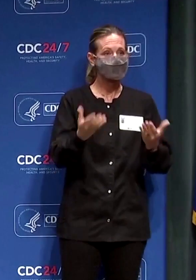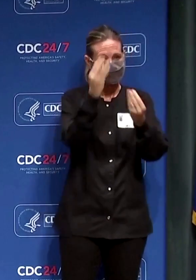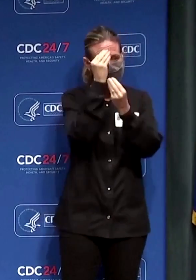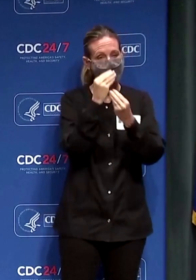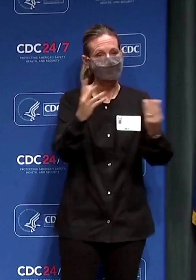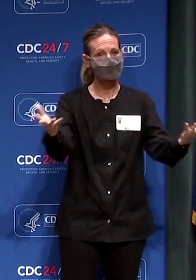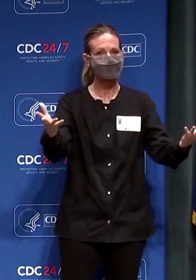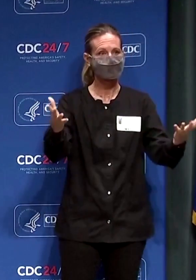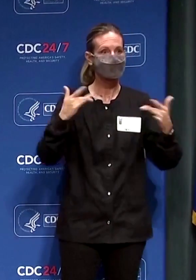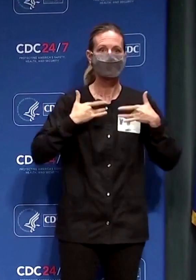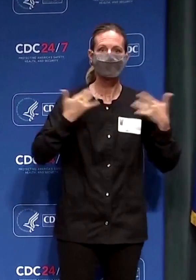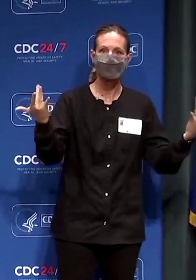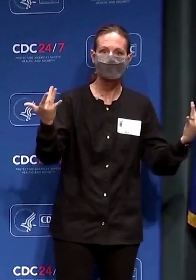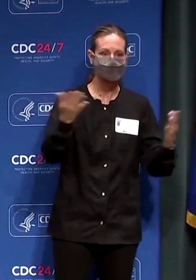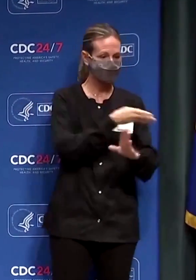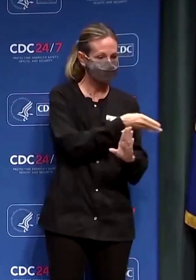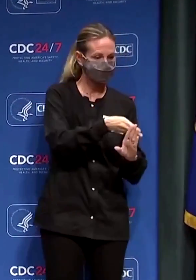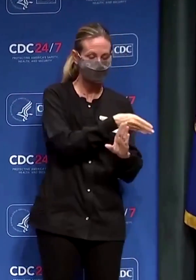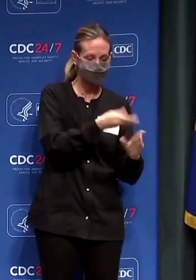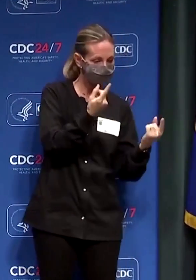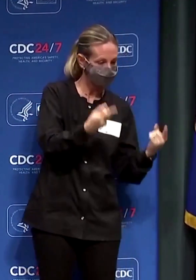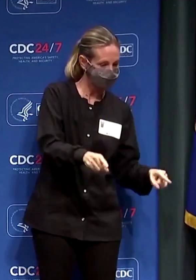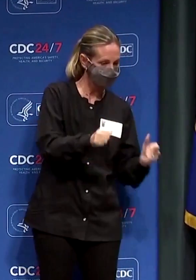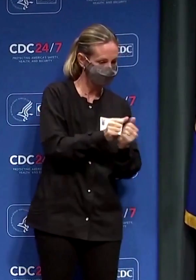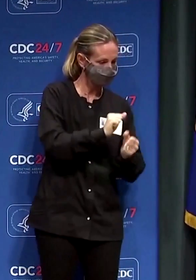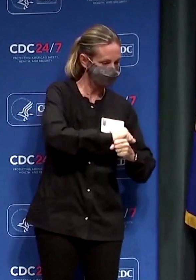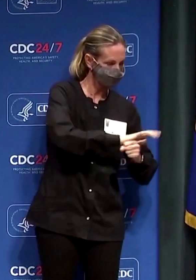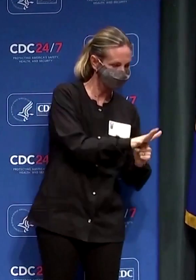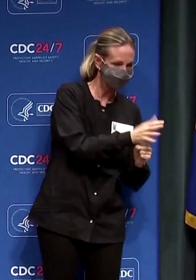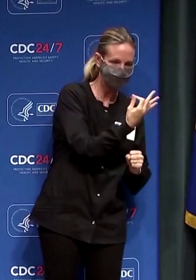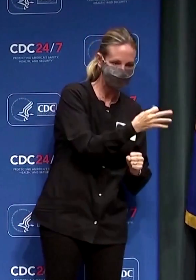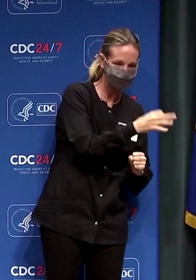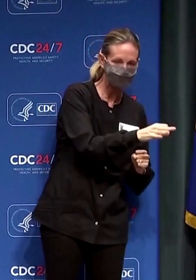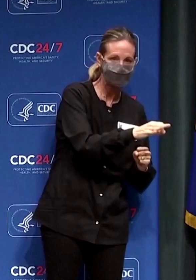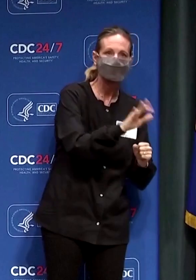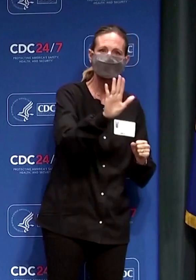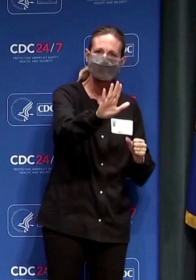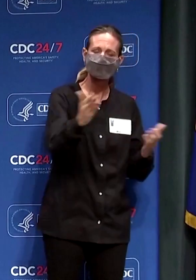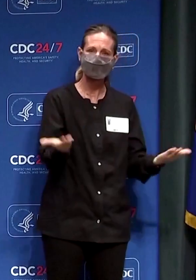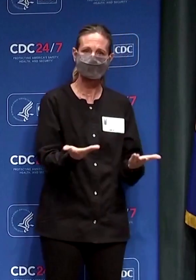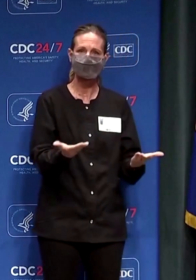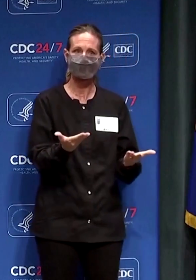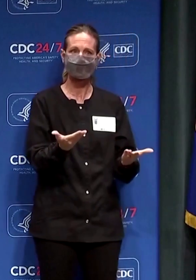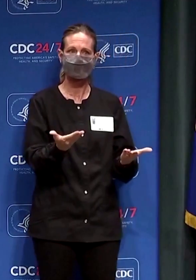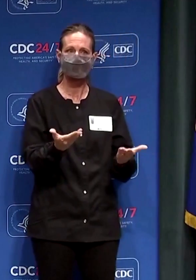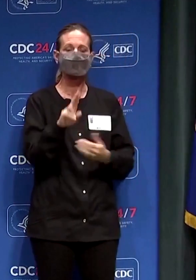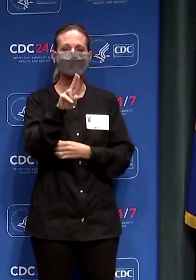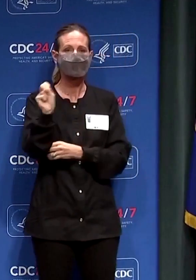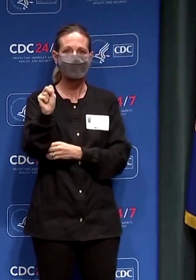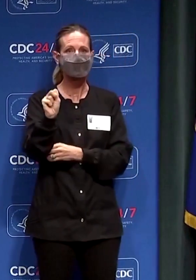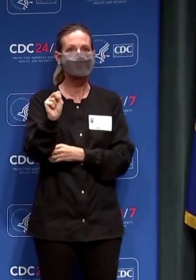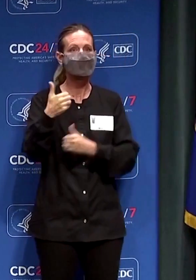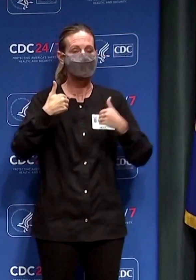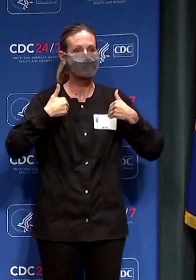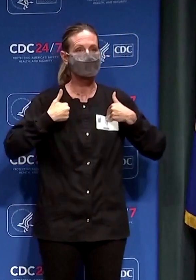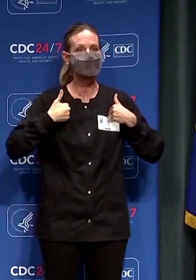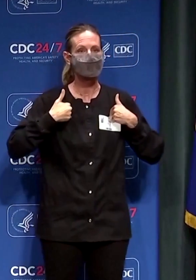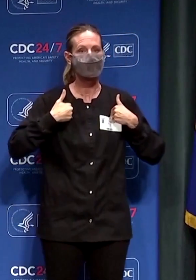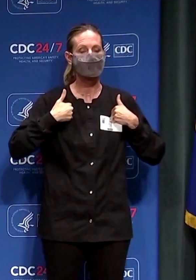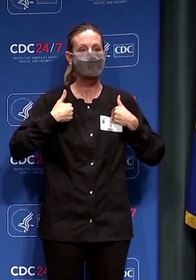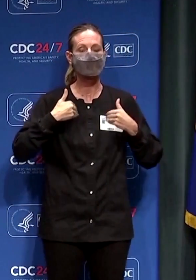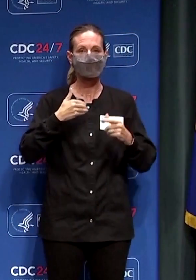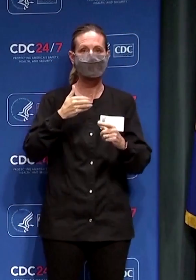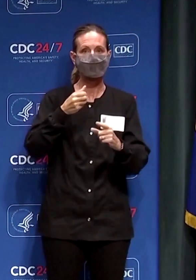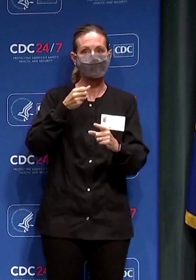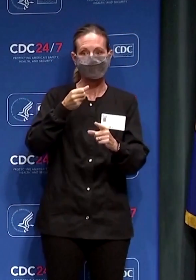unfortunately we're seeing a distressing trend here in the united states with covet 19 cases increasing in nearly 75